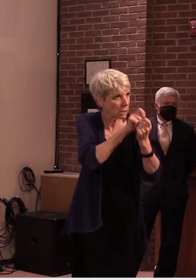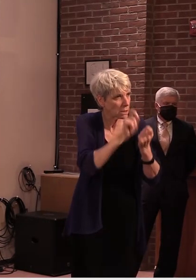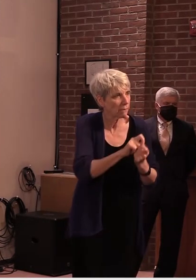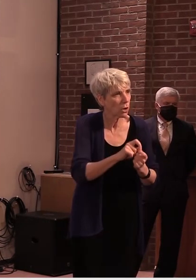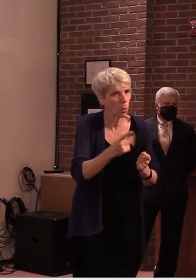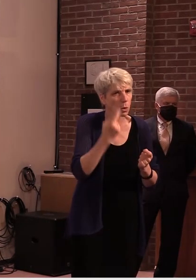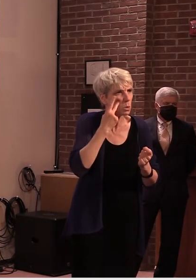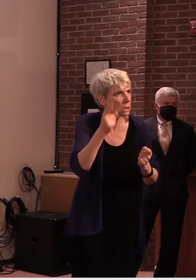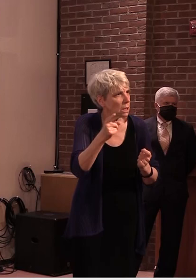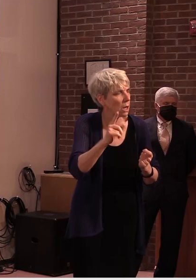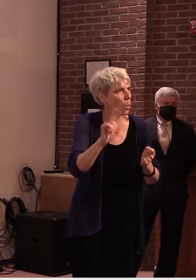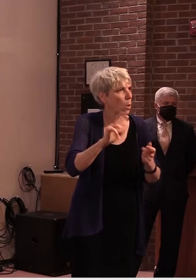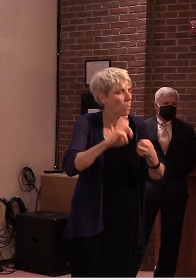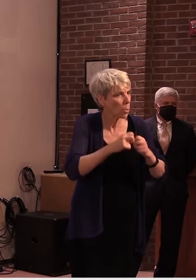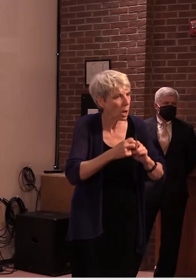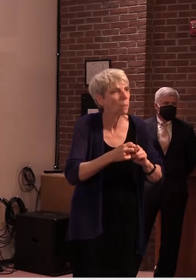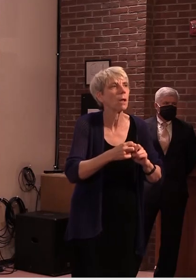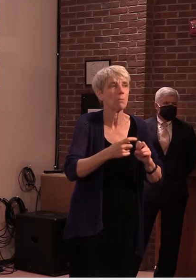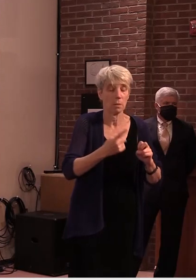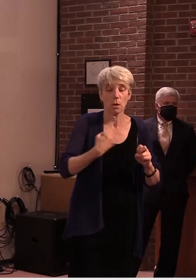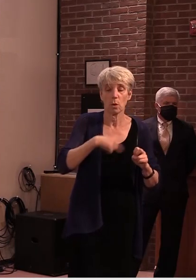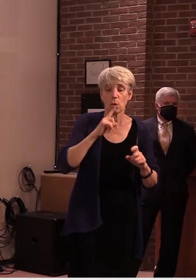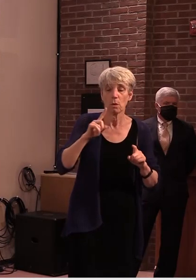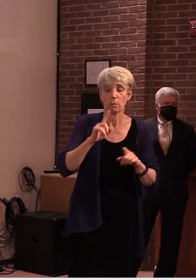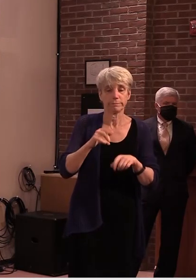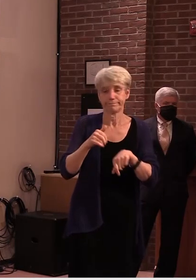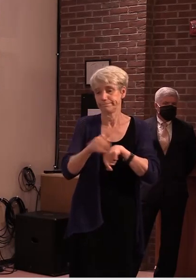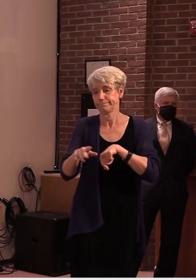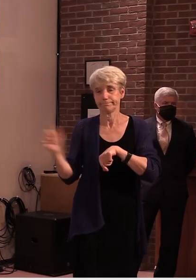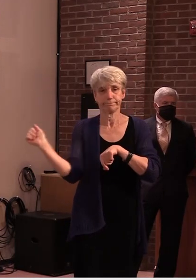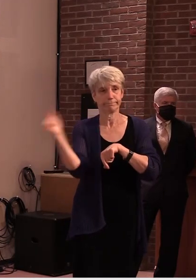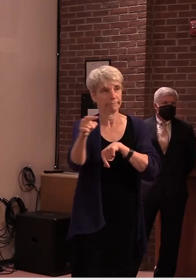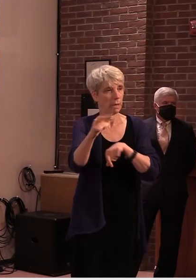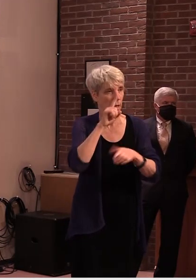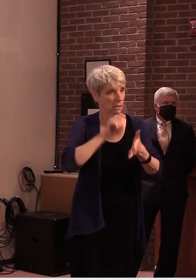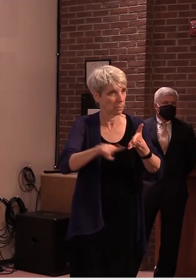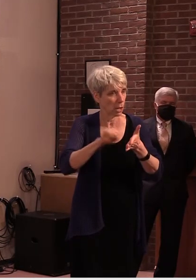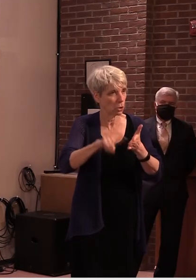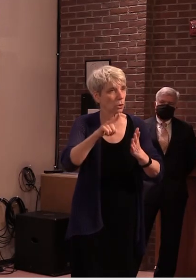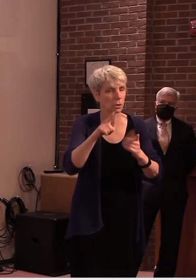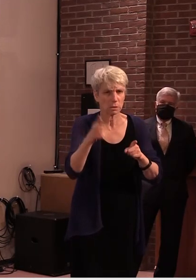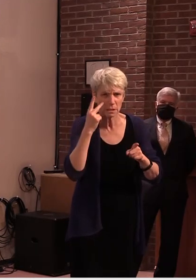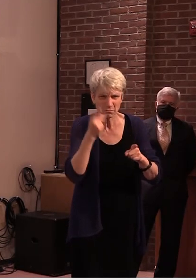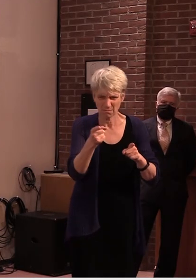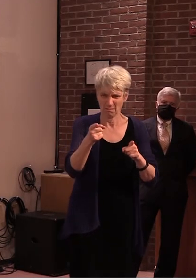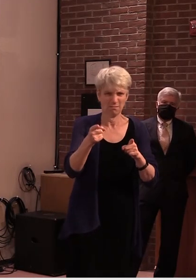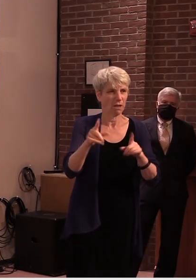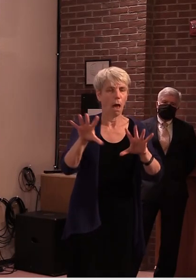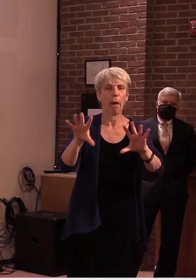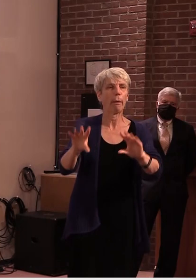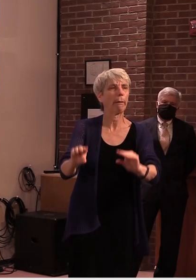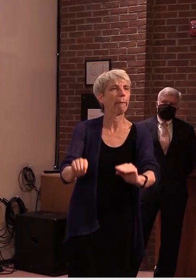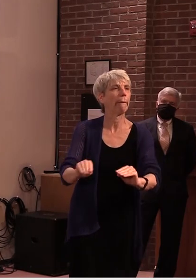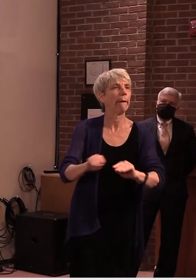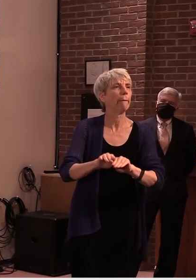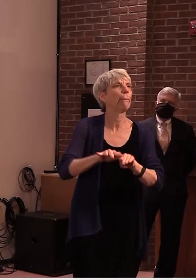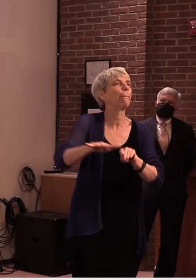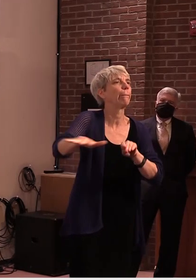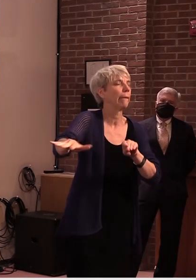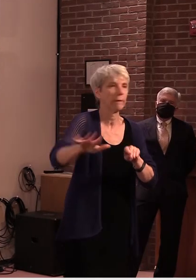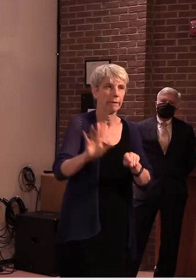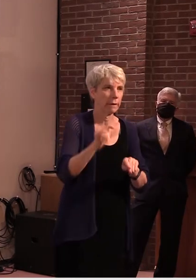to to coordinate with the ag agency and have one of our inspectors go out and take a look at the site because that that shouldn't be happening at this point